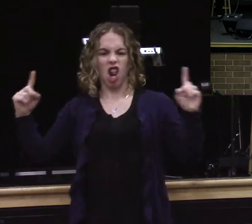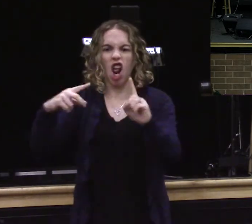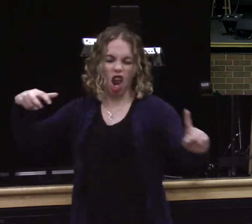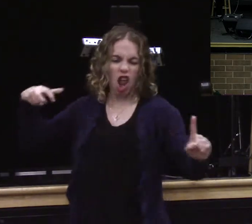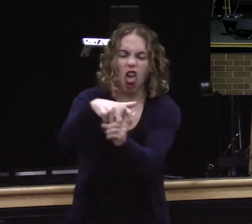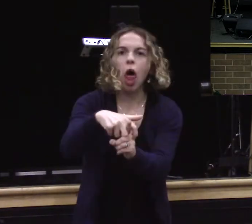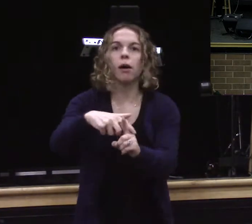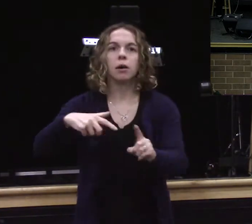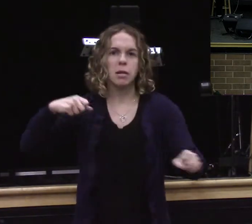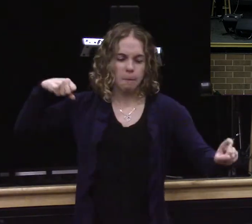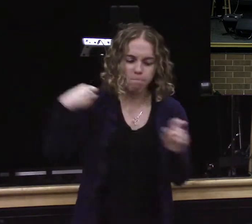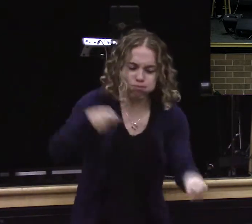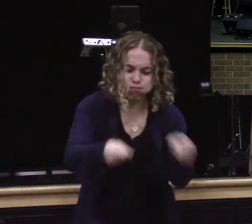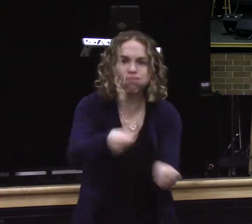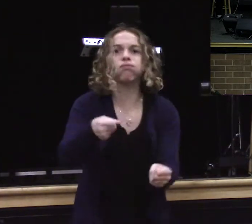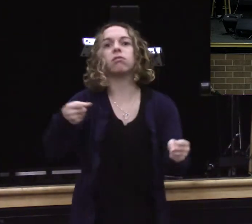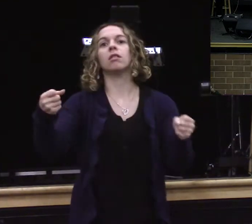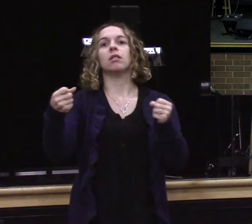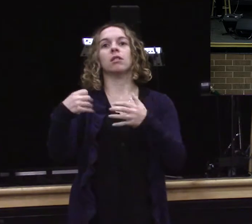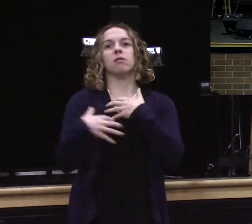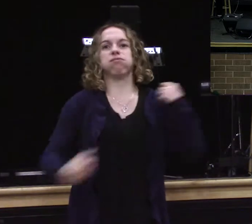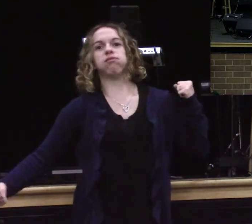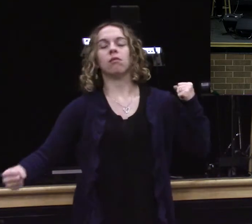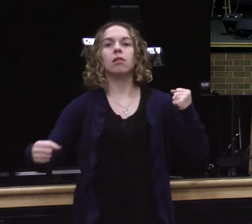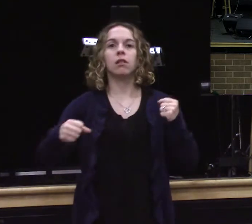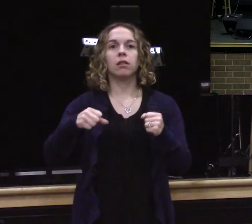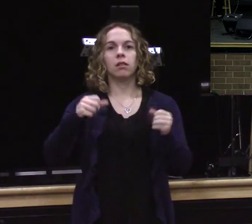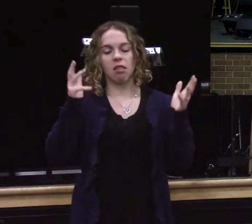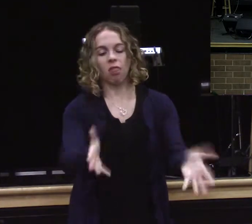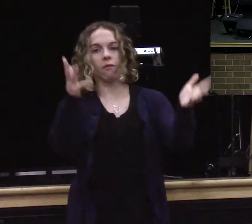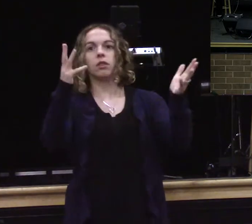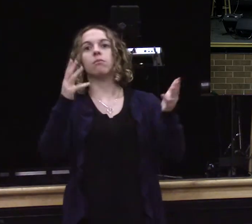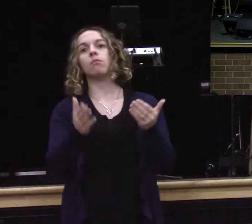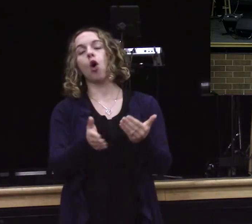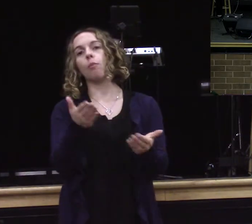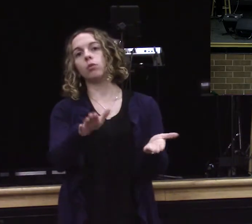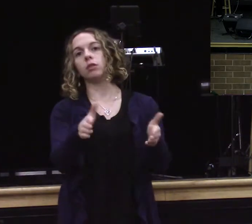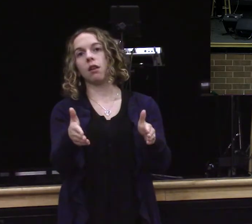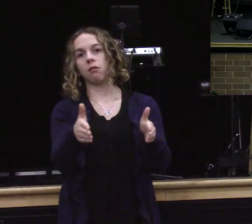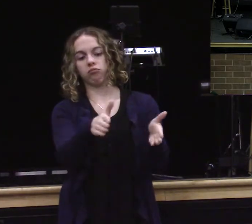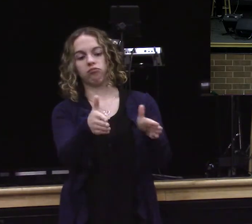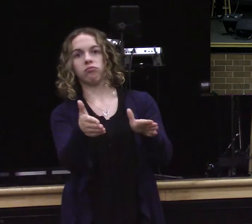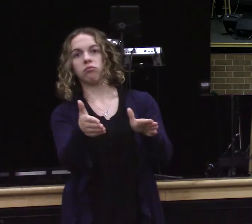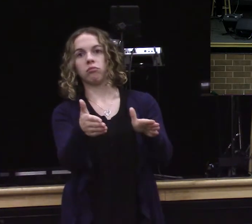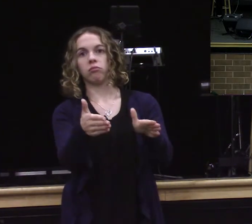him. And he went away. Leaving him half dead. Everybody say. That's not happy.